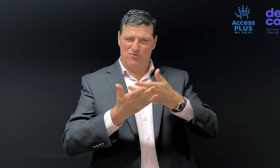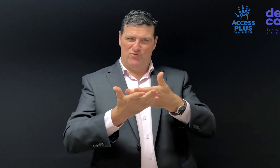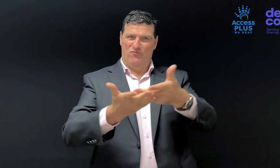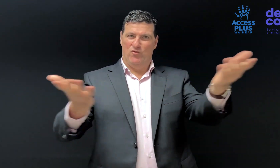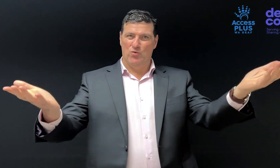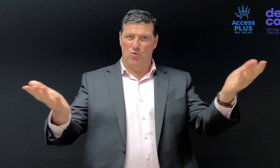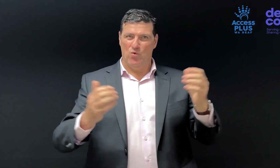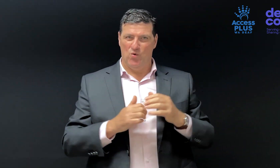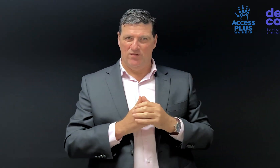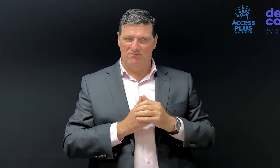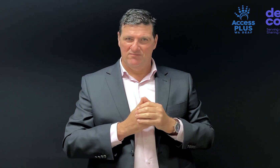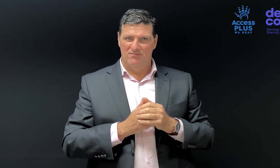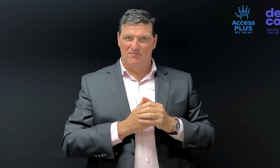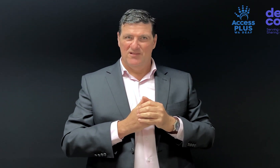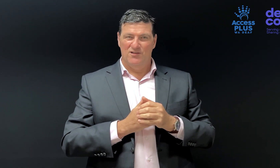provide more information to you all.